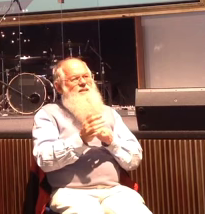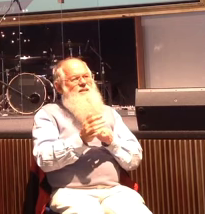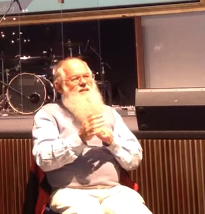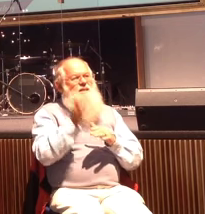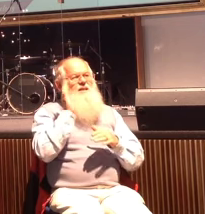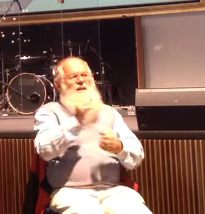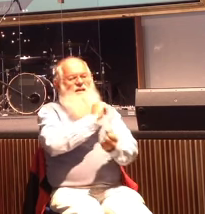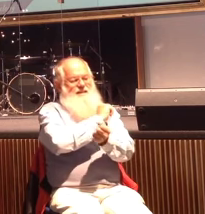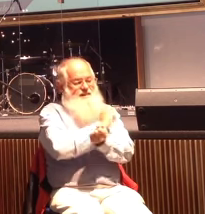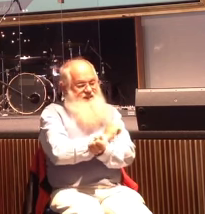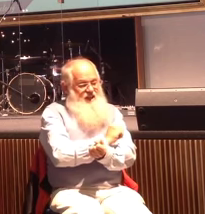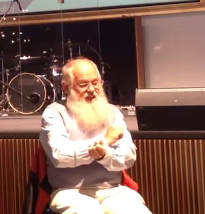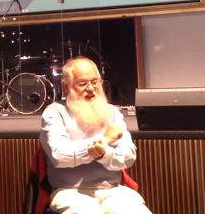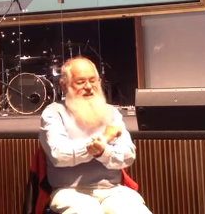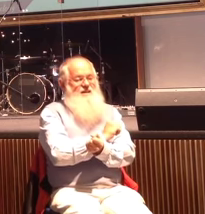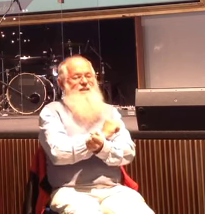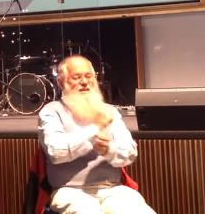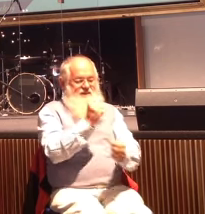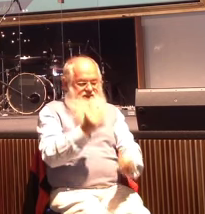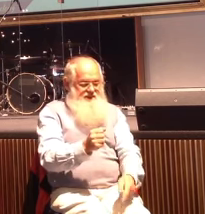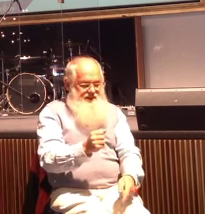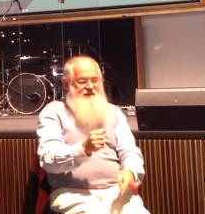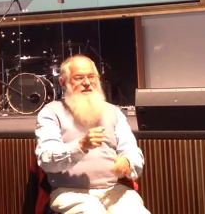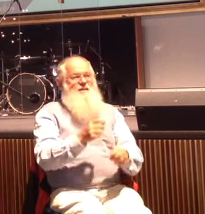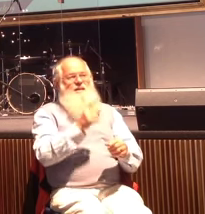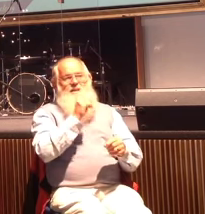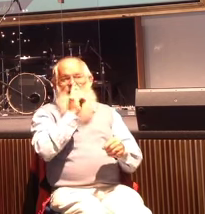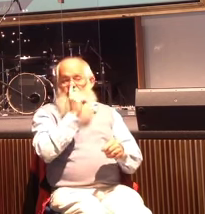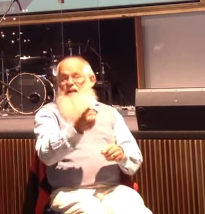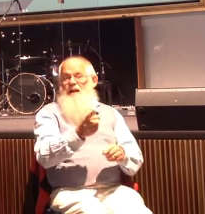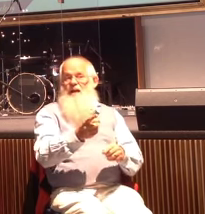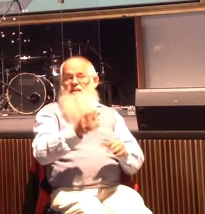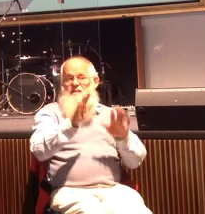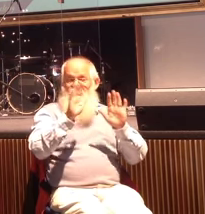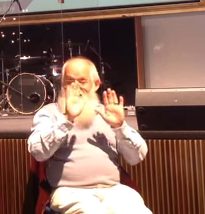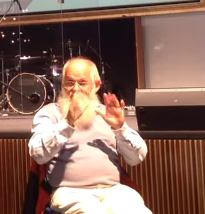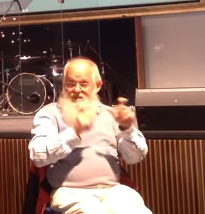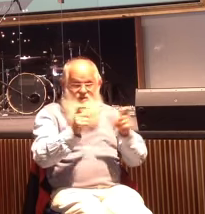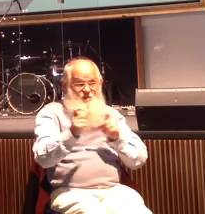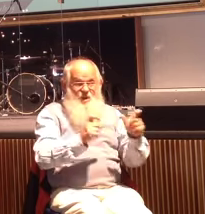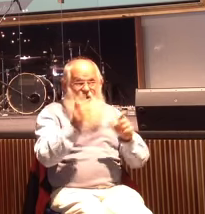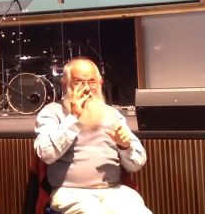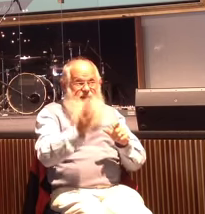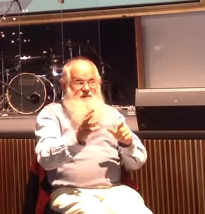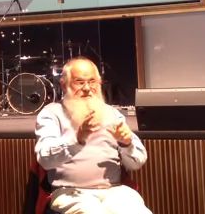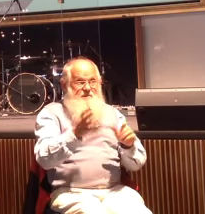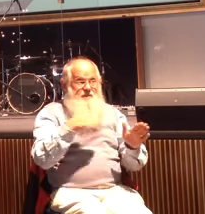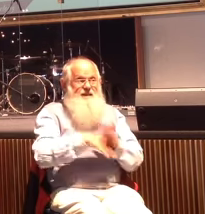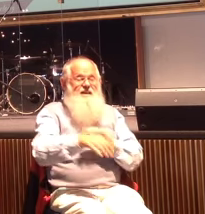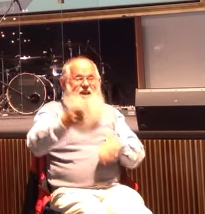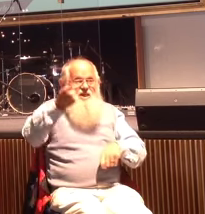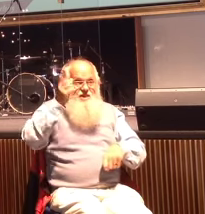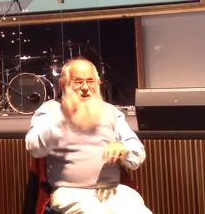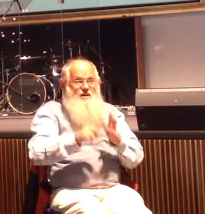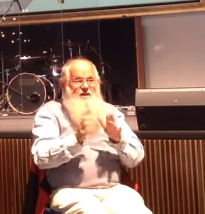foot, and that he was under God, and even that couldn't control him, but yet in the authority of Christ,